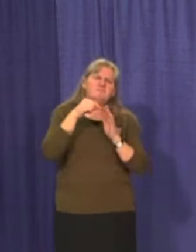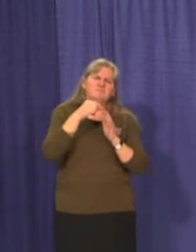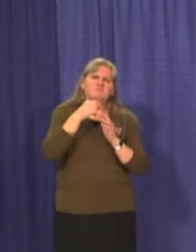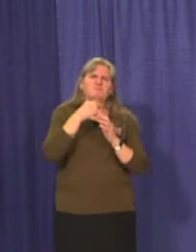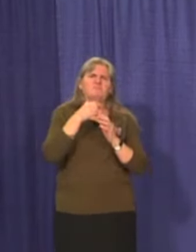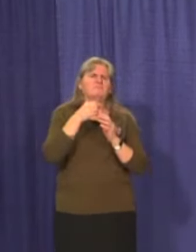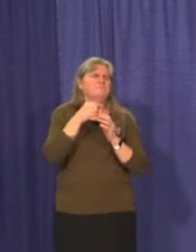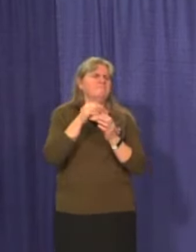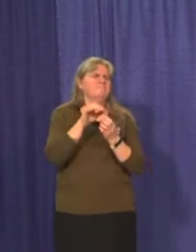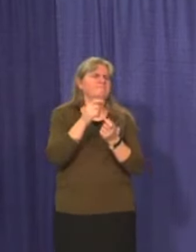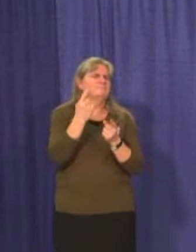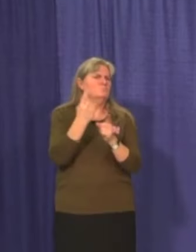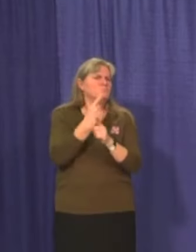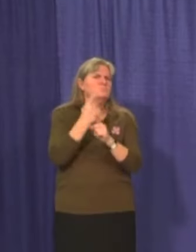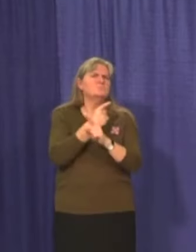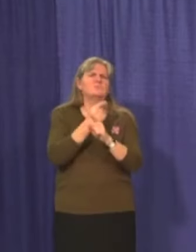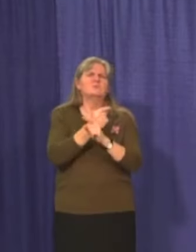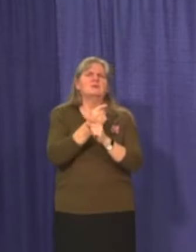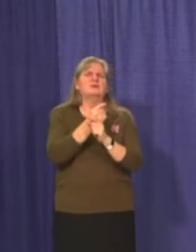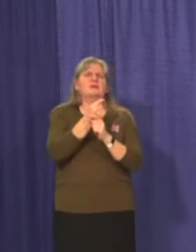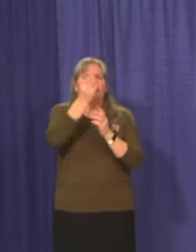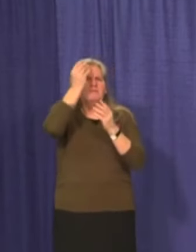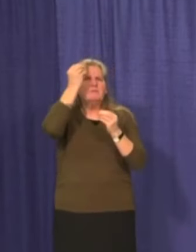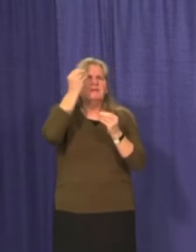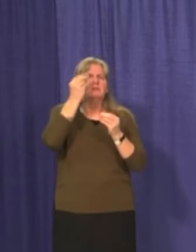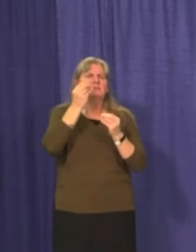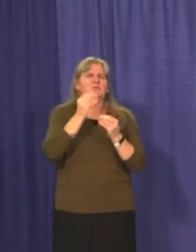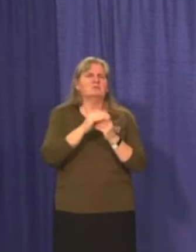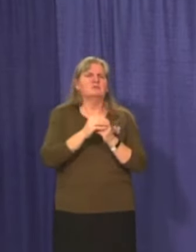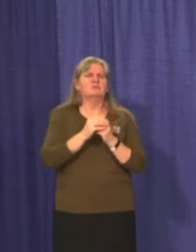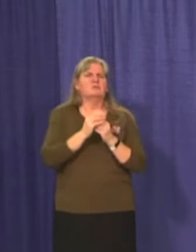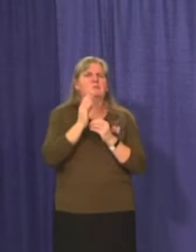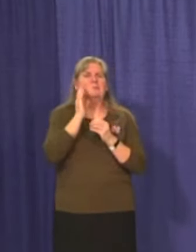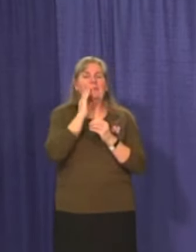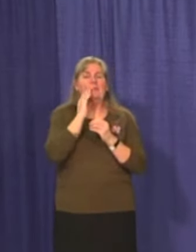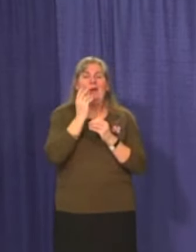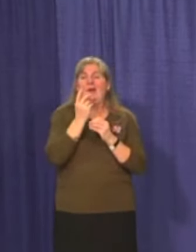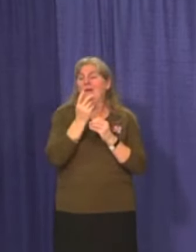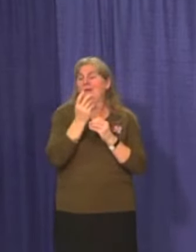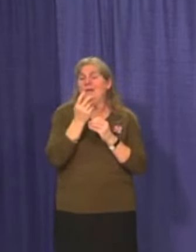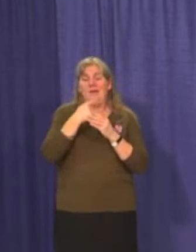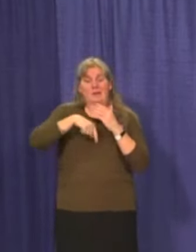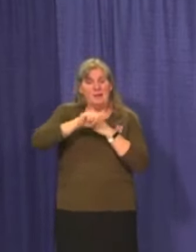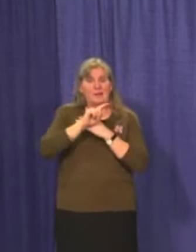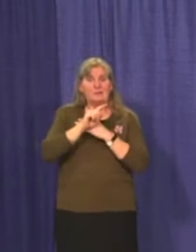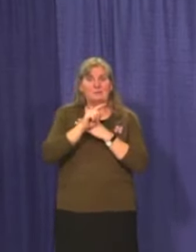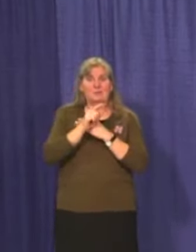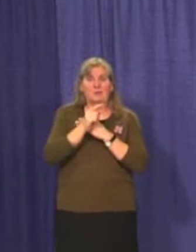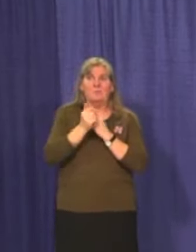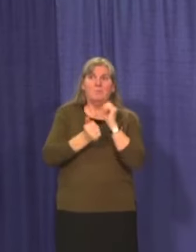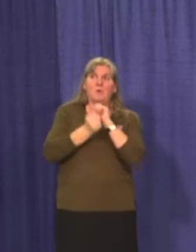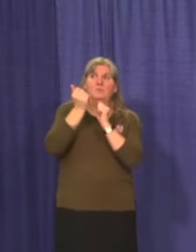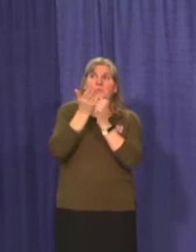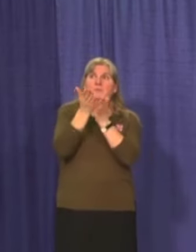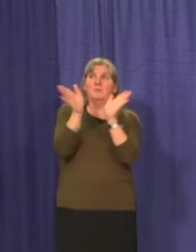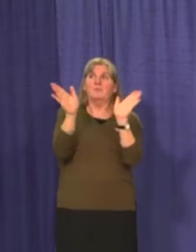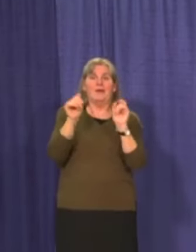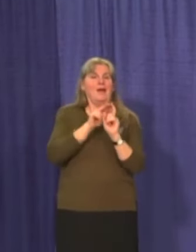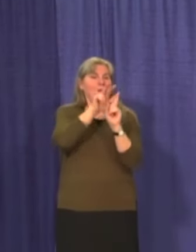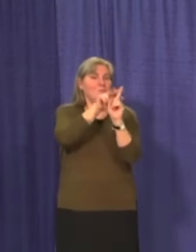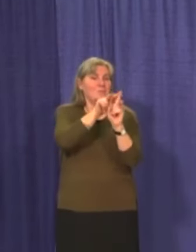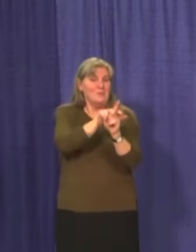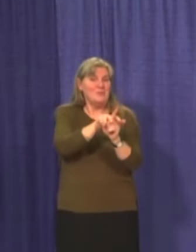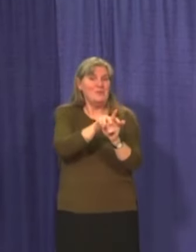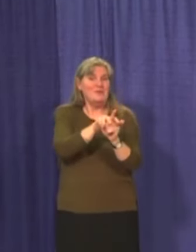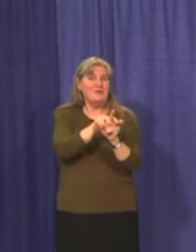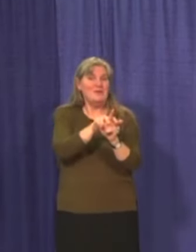And most adult Yukoners are only little more than a week away from booking their way into vaccine clinics, and Whitehorse will be able to begin booking